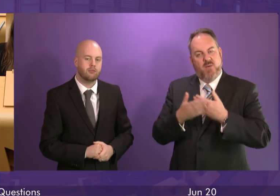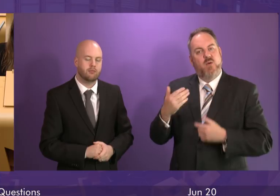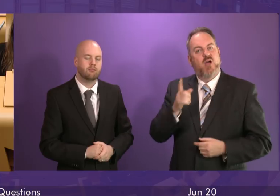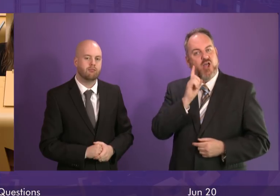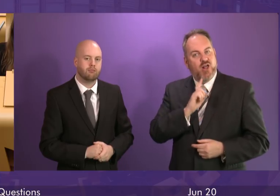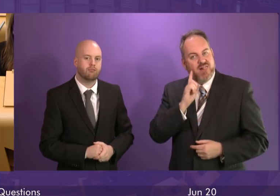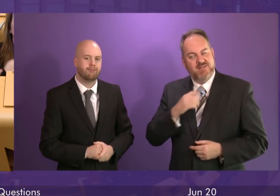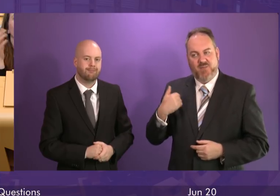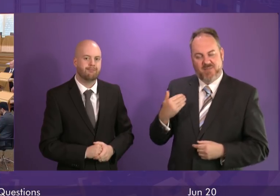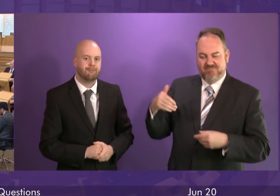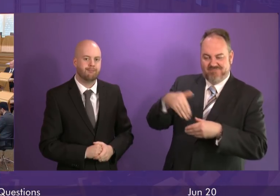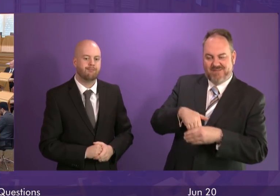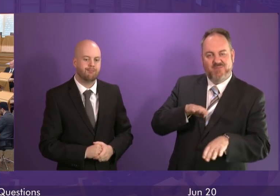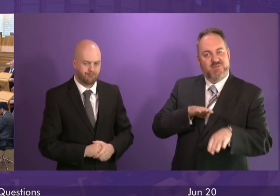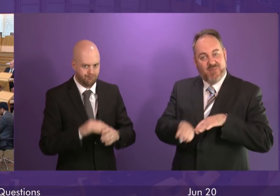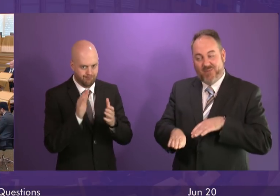more girls into sport.